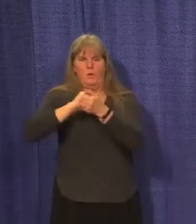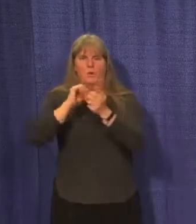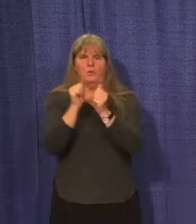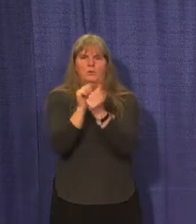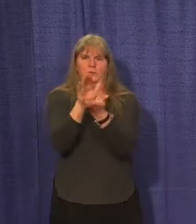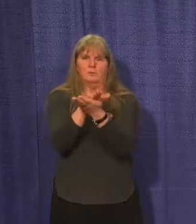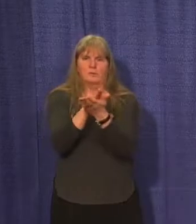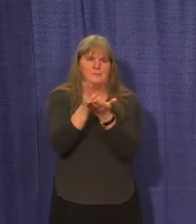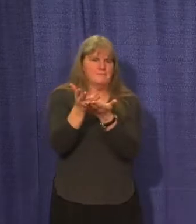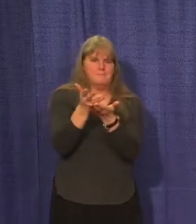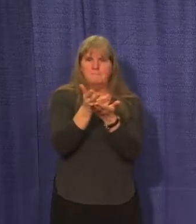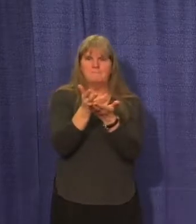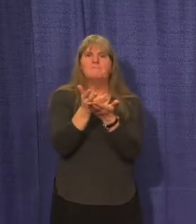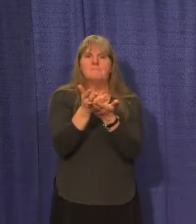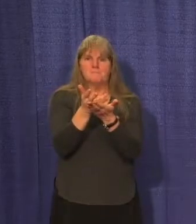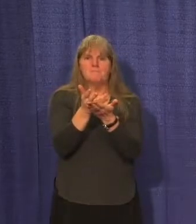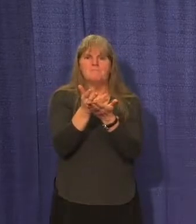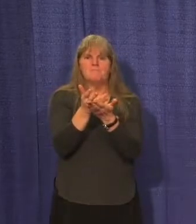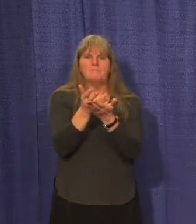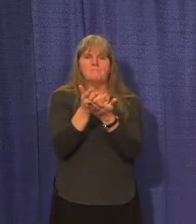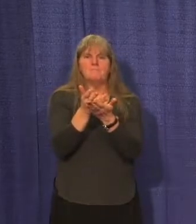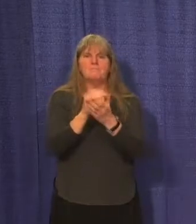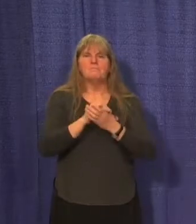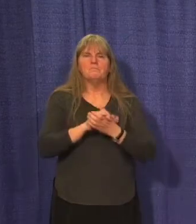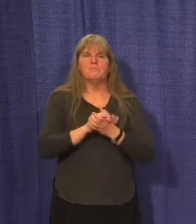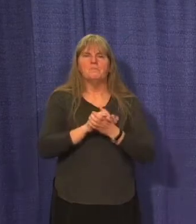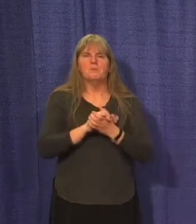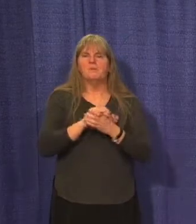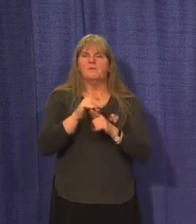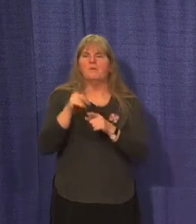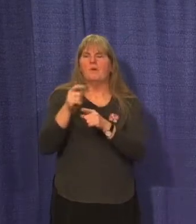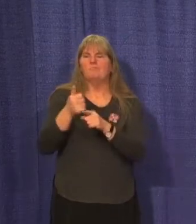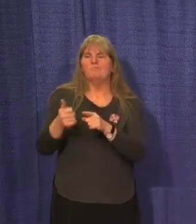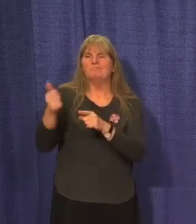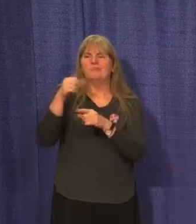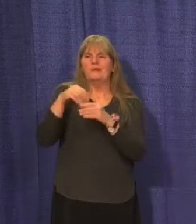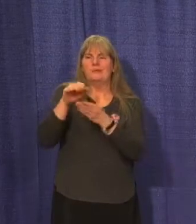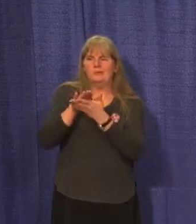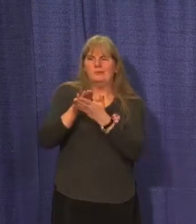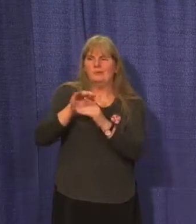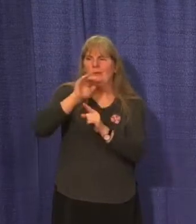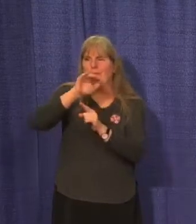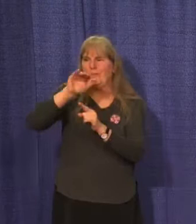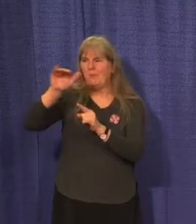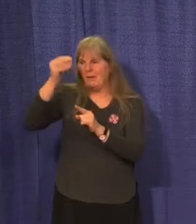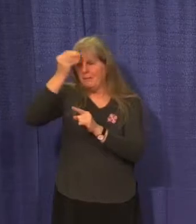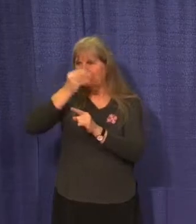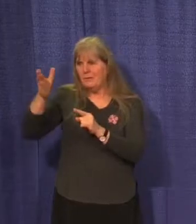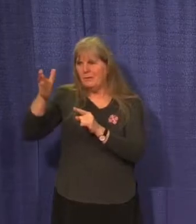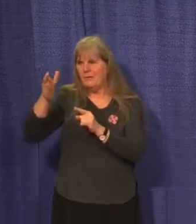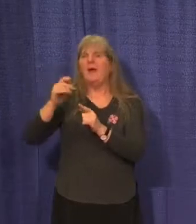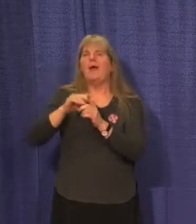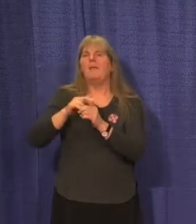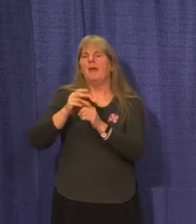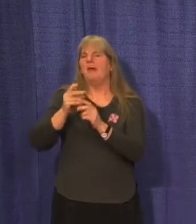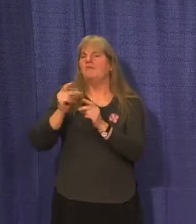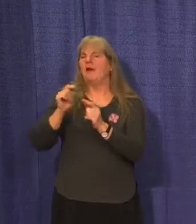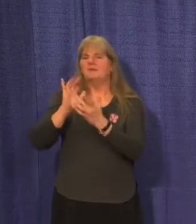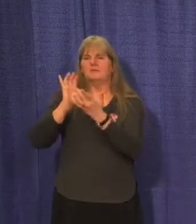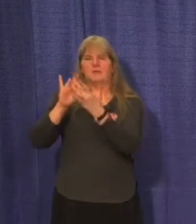so that the officials in the school are notified and of course then the family is immediately